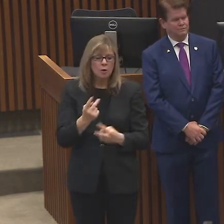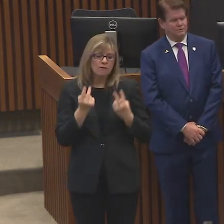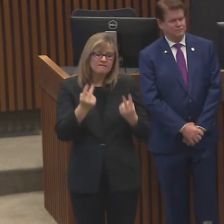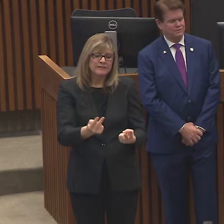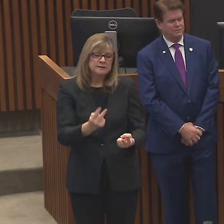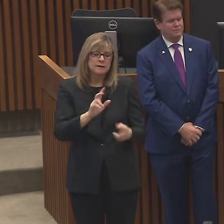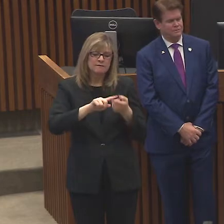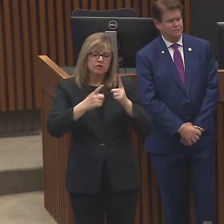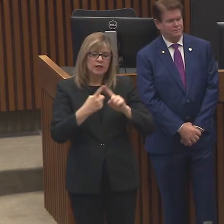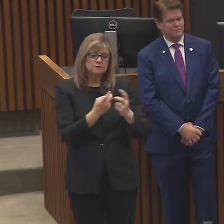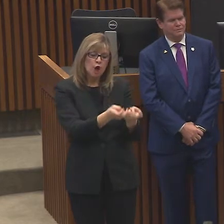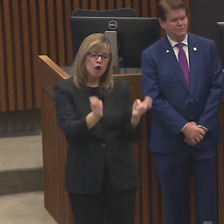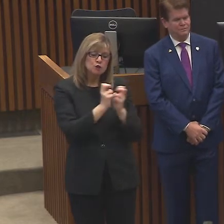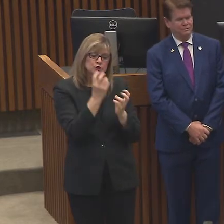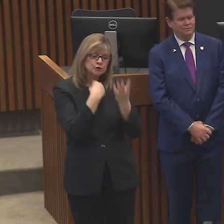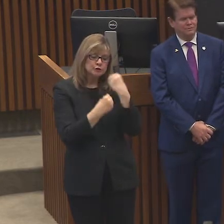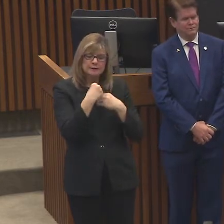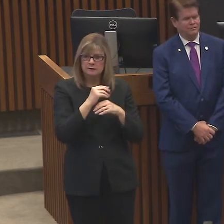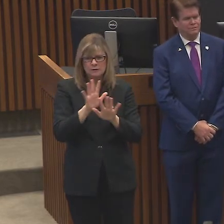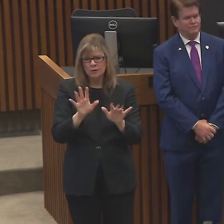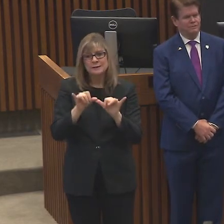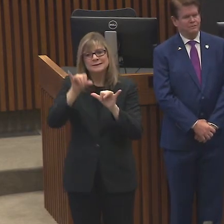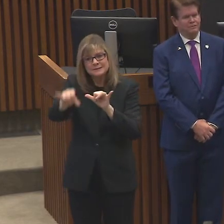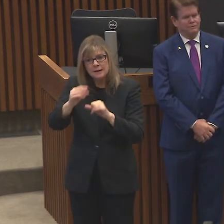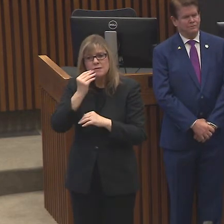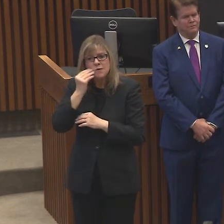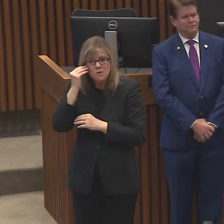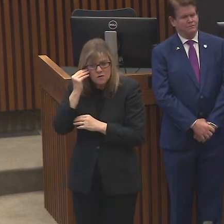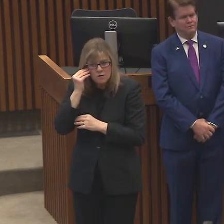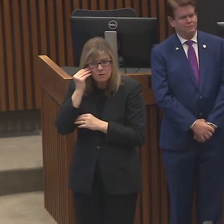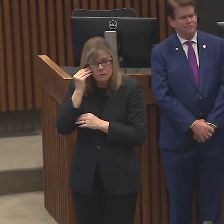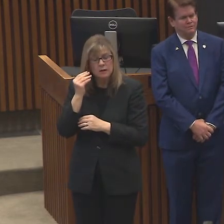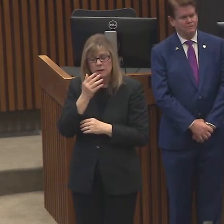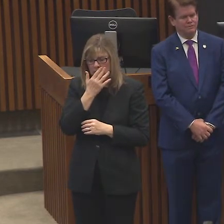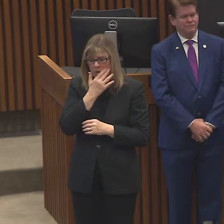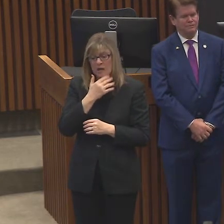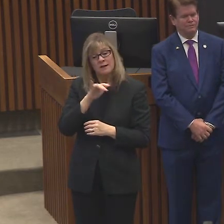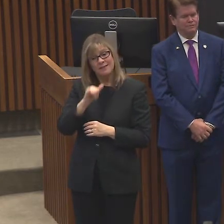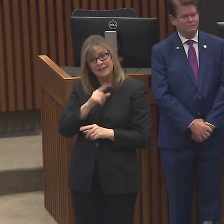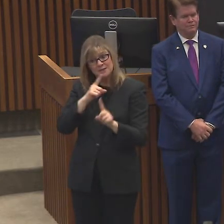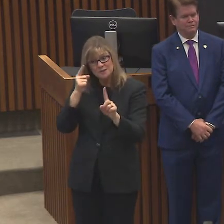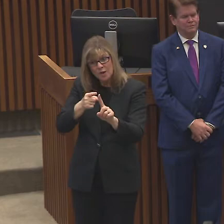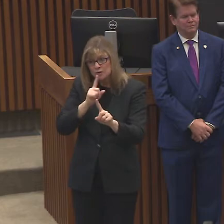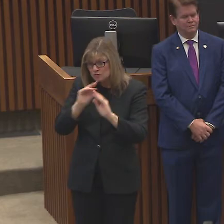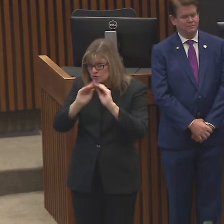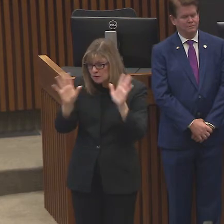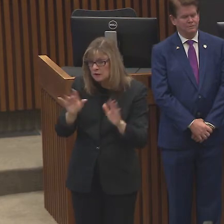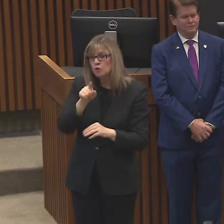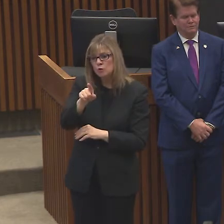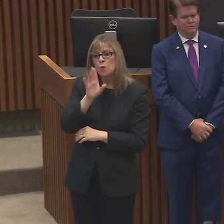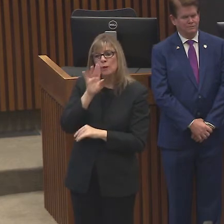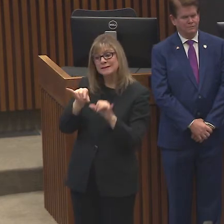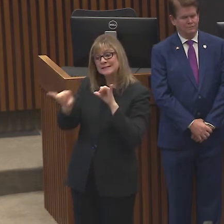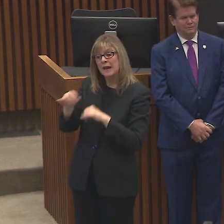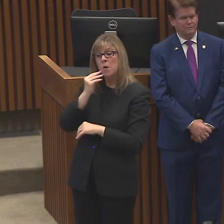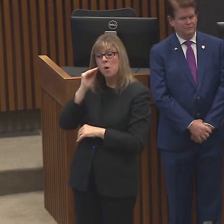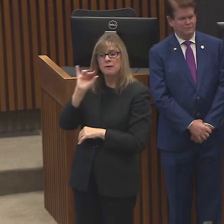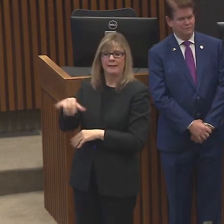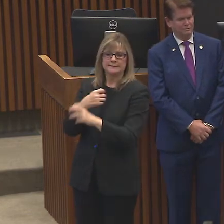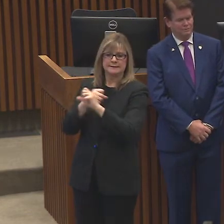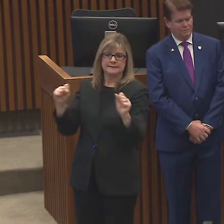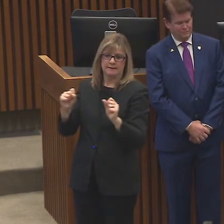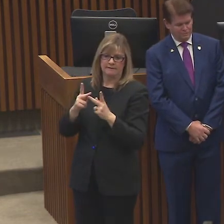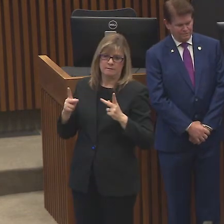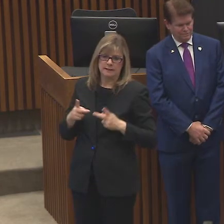for dinner parties at home. Stay home. We mean it when we say you're safer at home. The other is essential